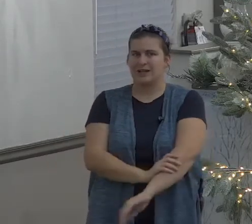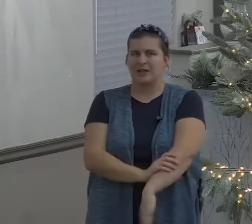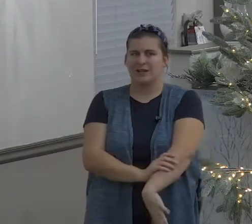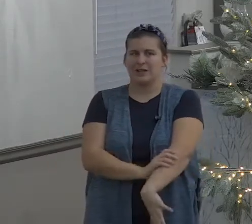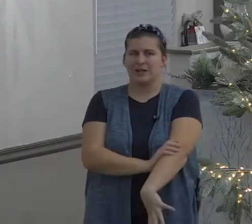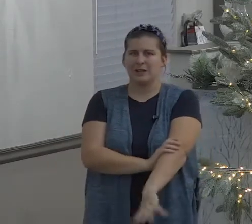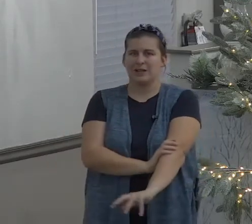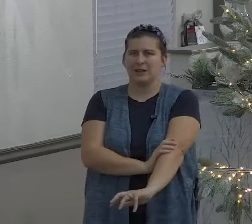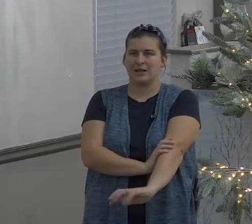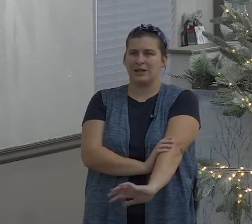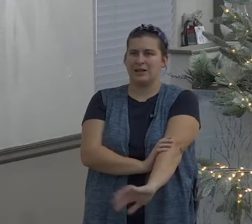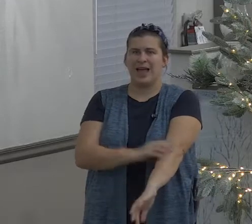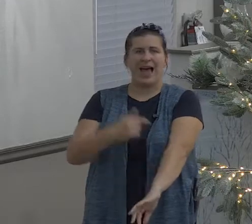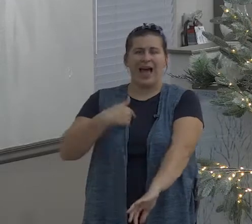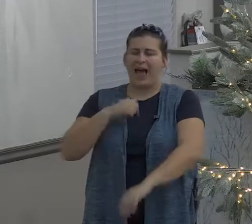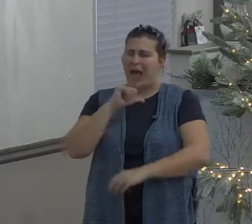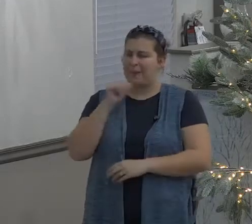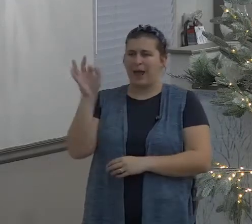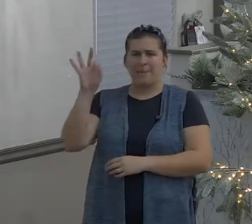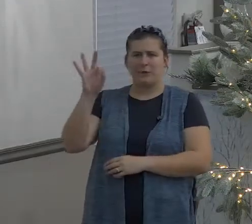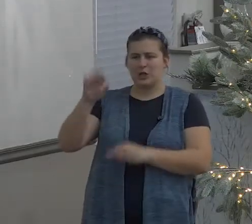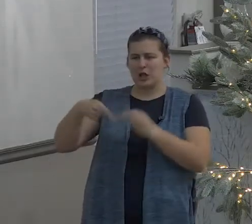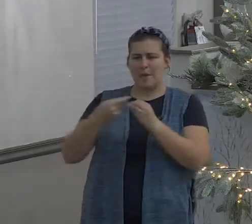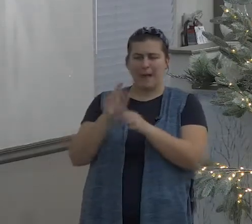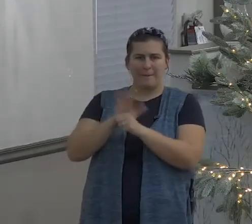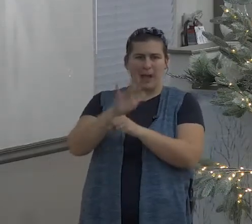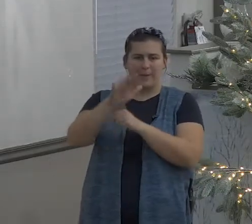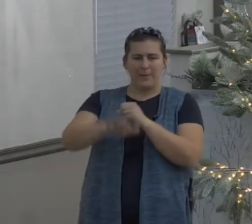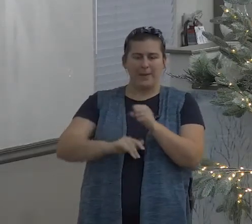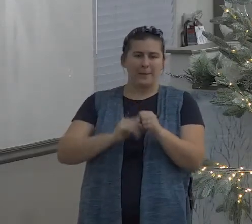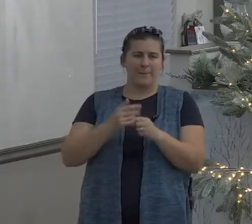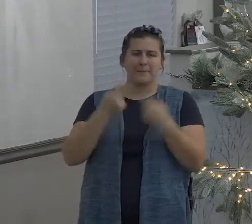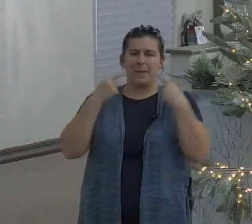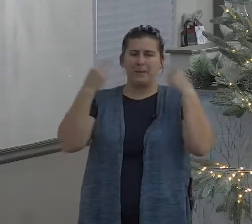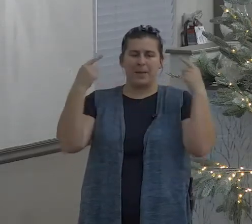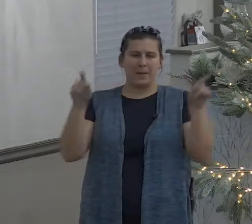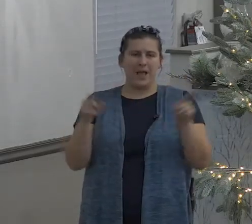something is wrong and it's not wrong with God